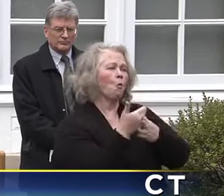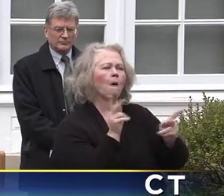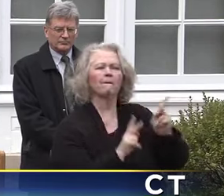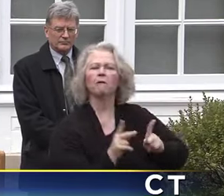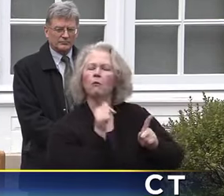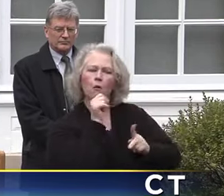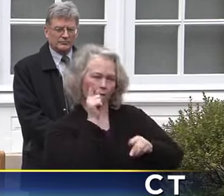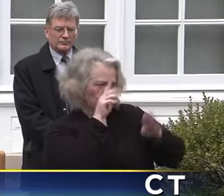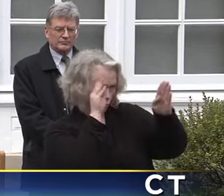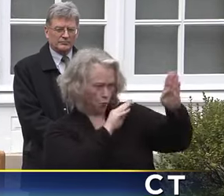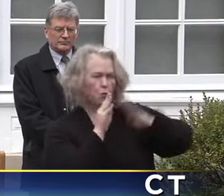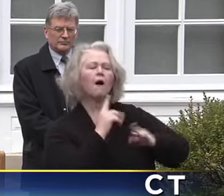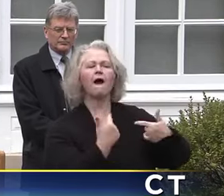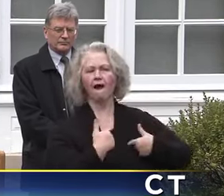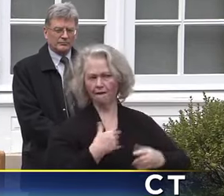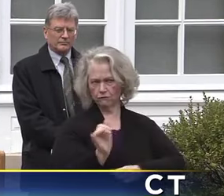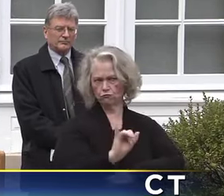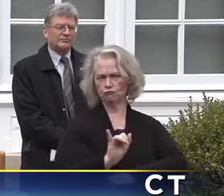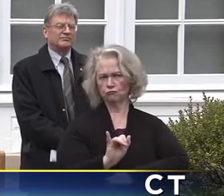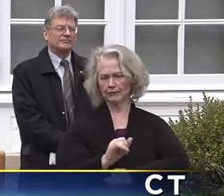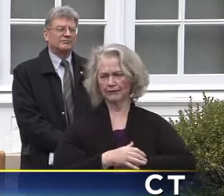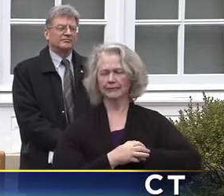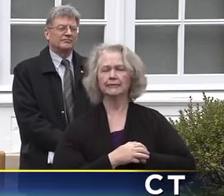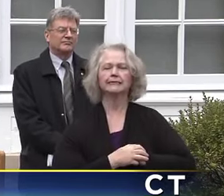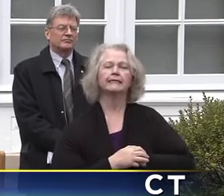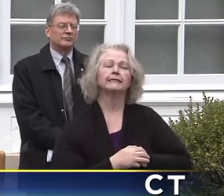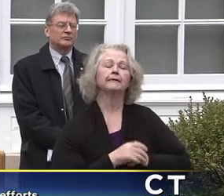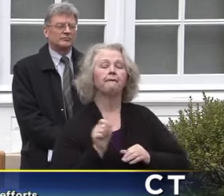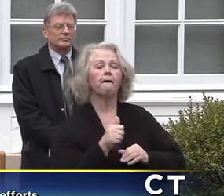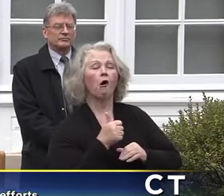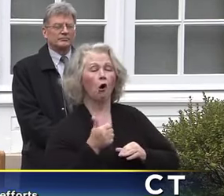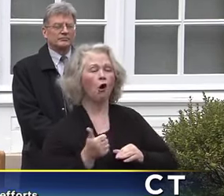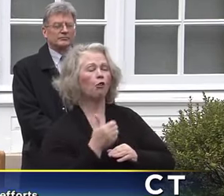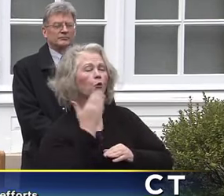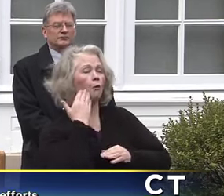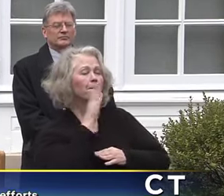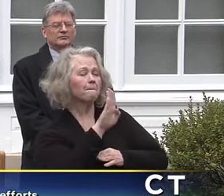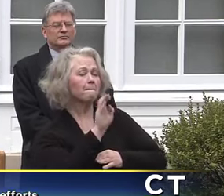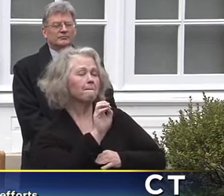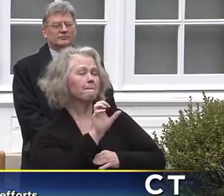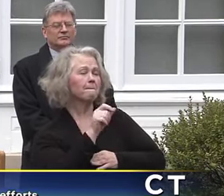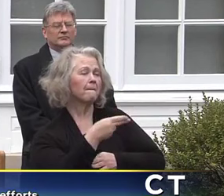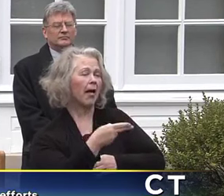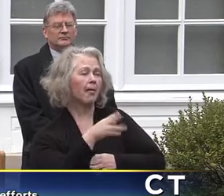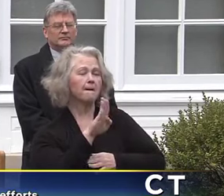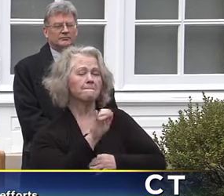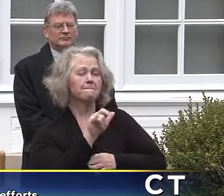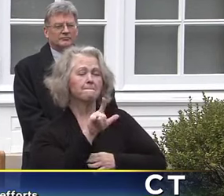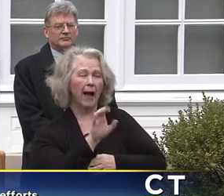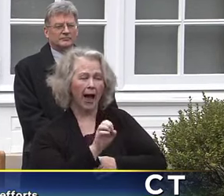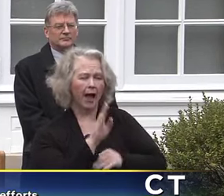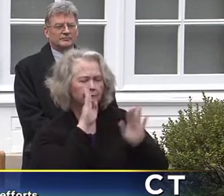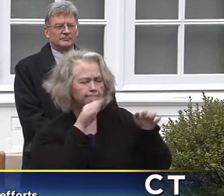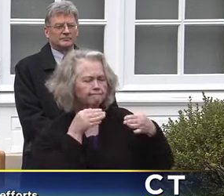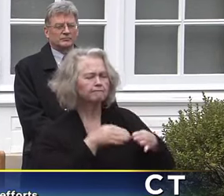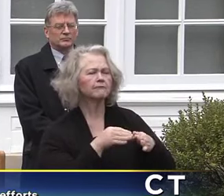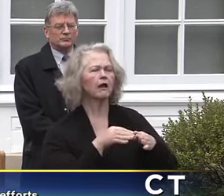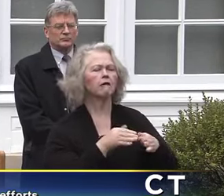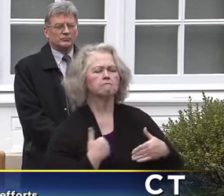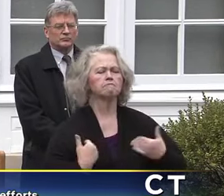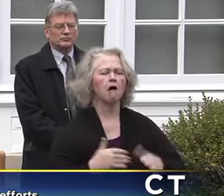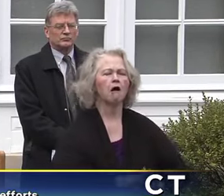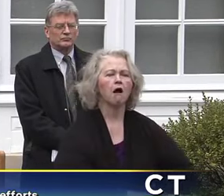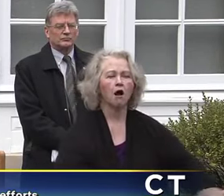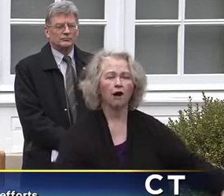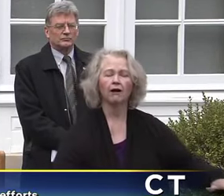paid for. A couple other things we're working hard on. Beth Bai, who you know, early childhood, keep your